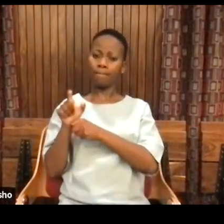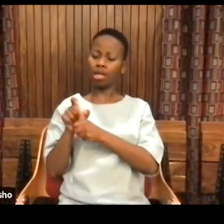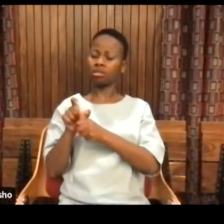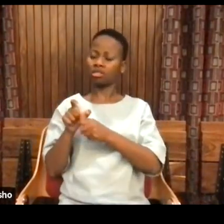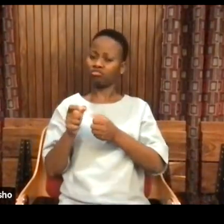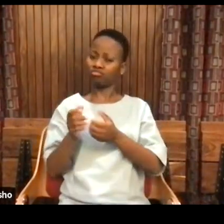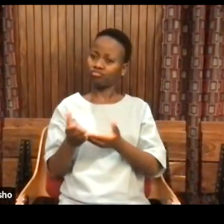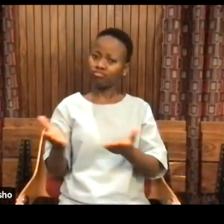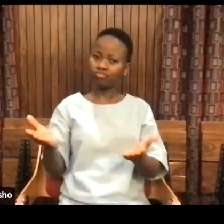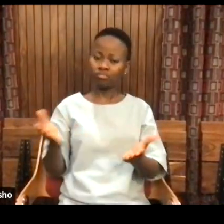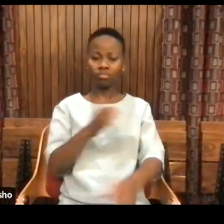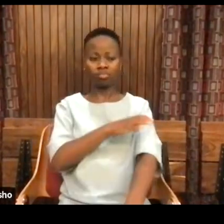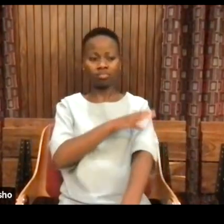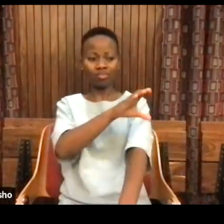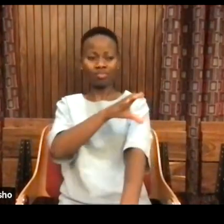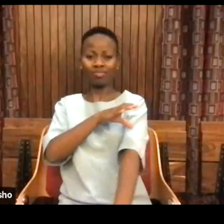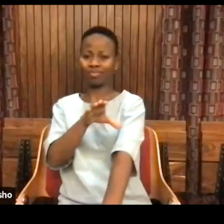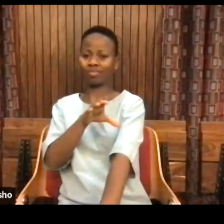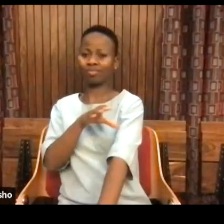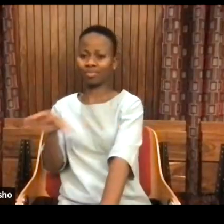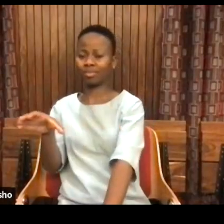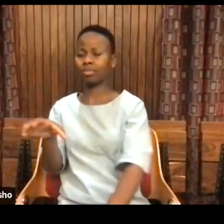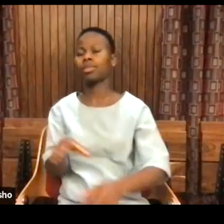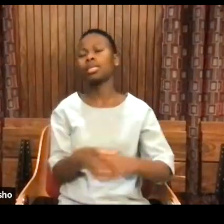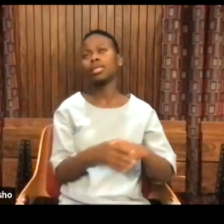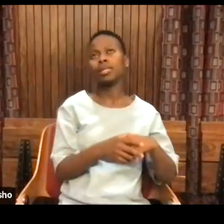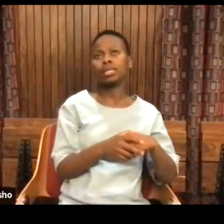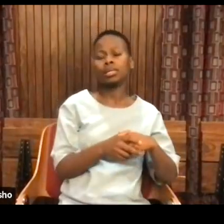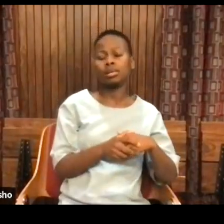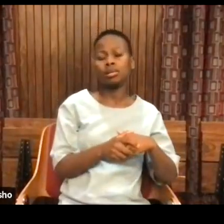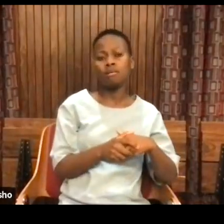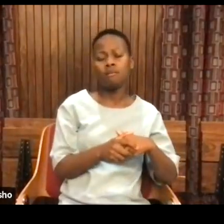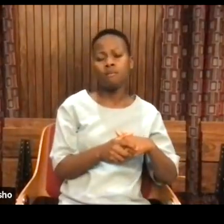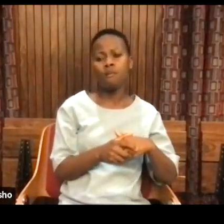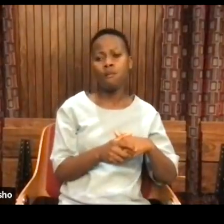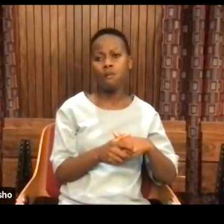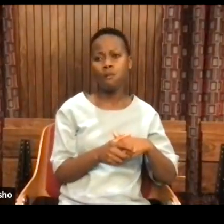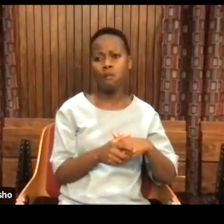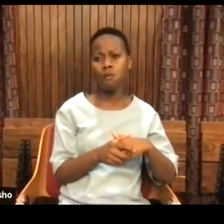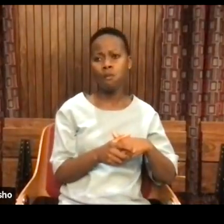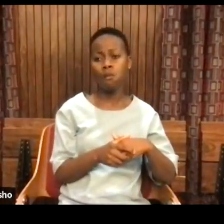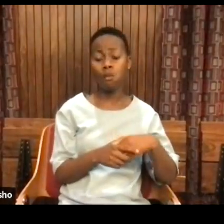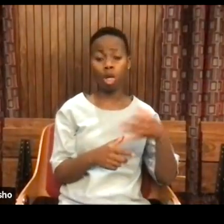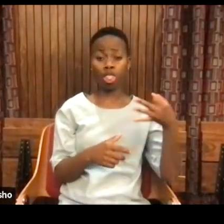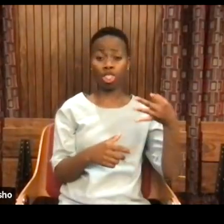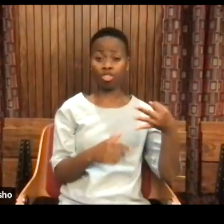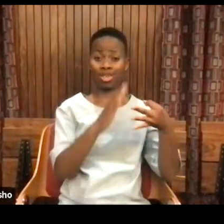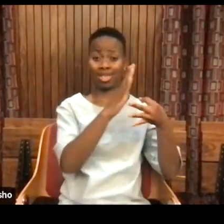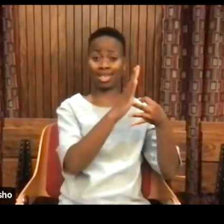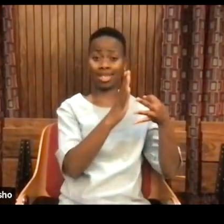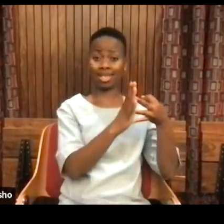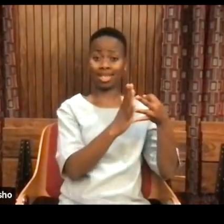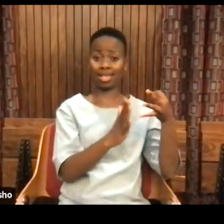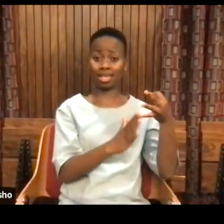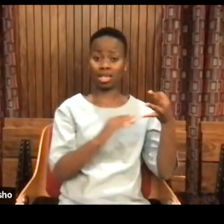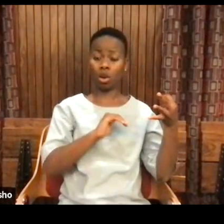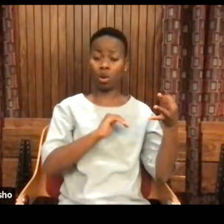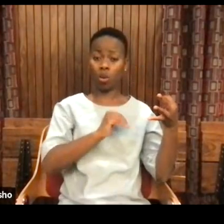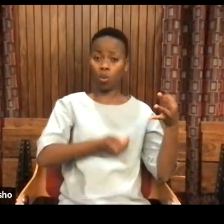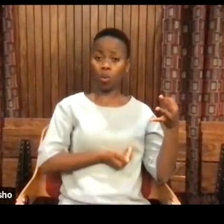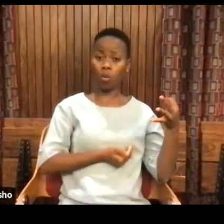possible. And particularly the three women who wrote the chapter,